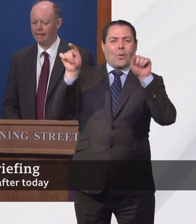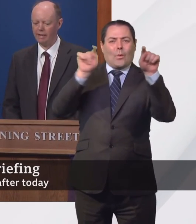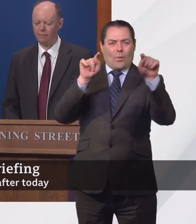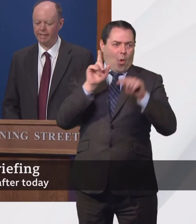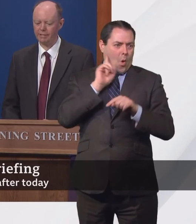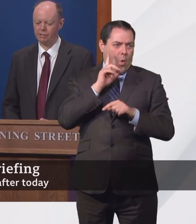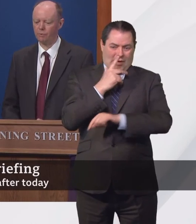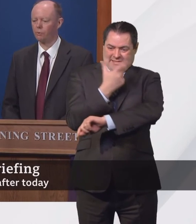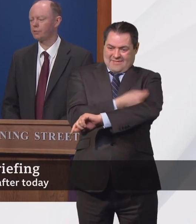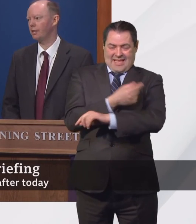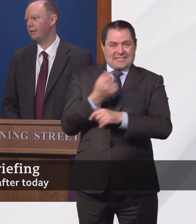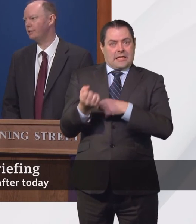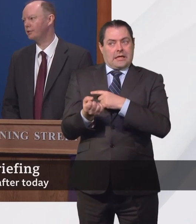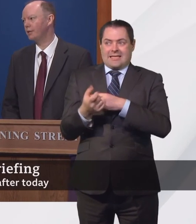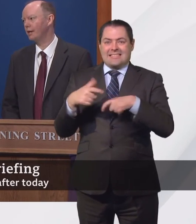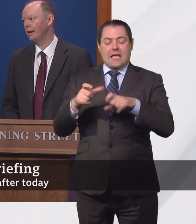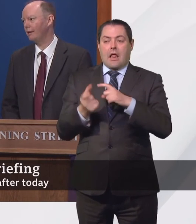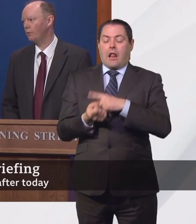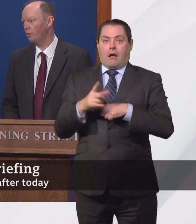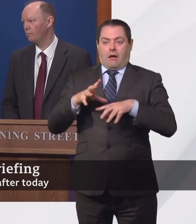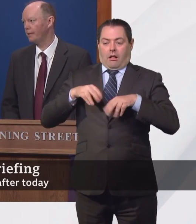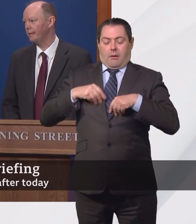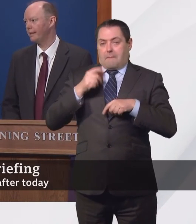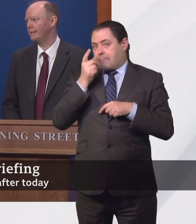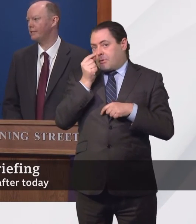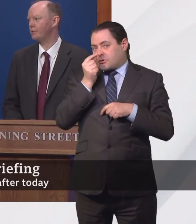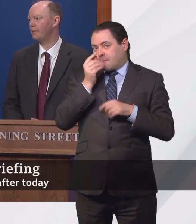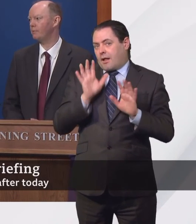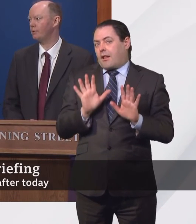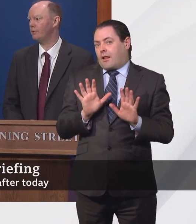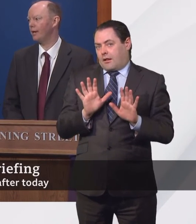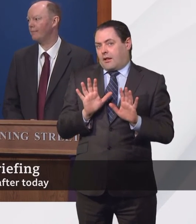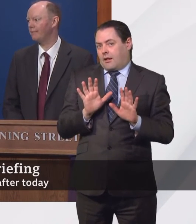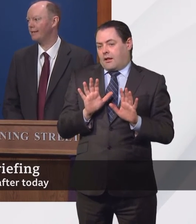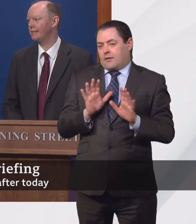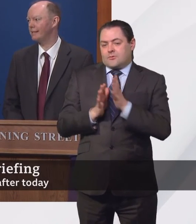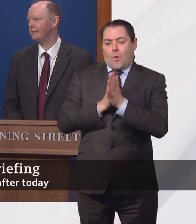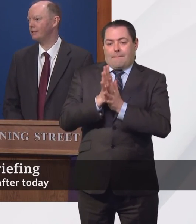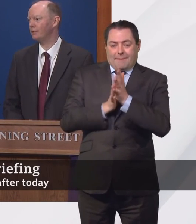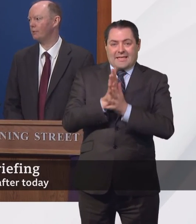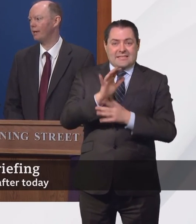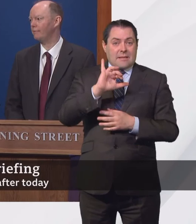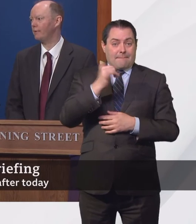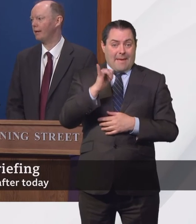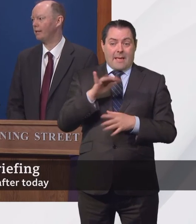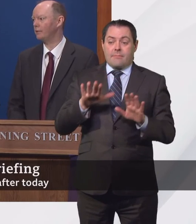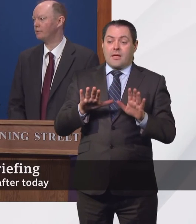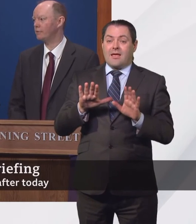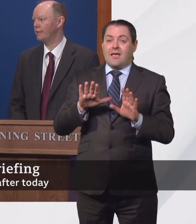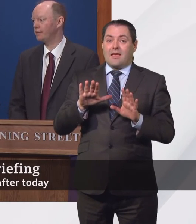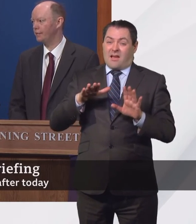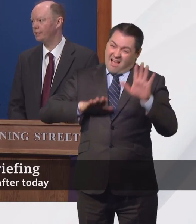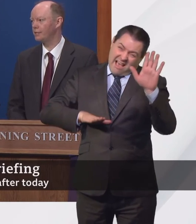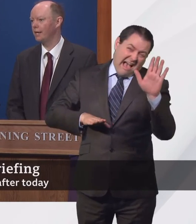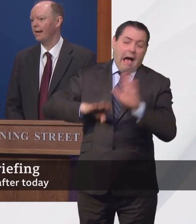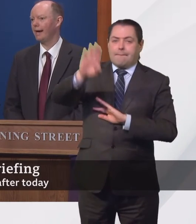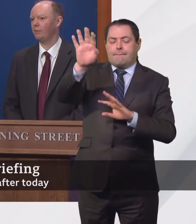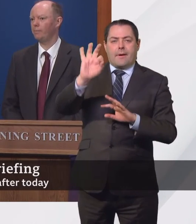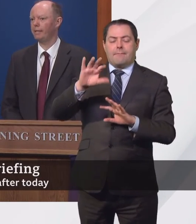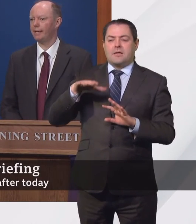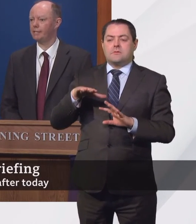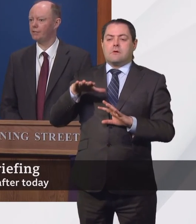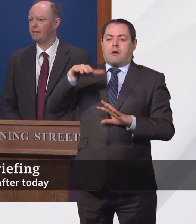and if we get a small surge, there will be cases of people who have been vaccinated who will have severe disease,